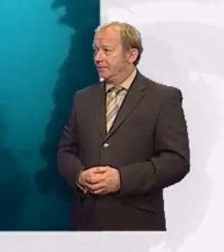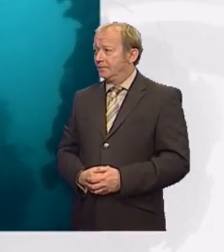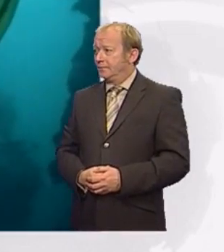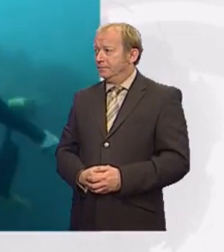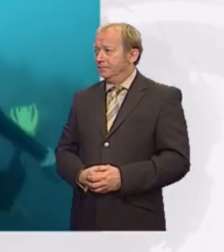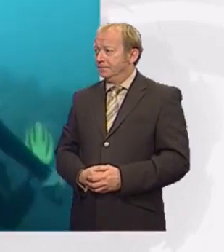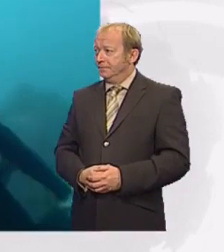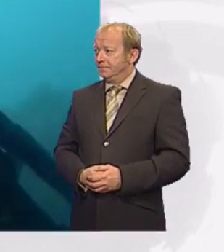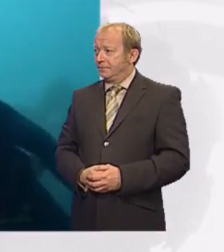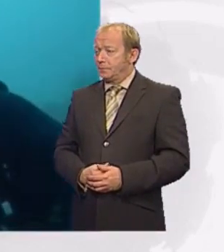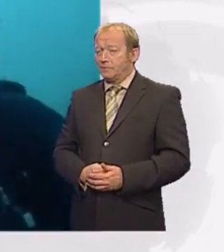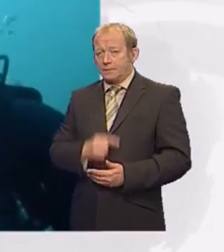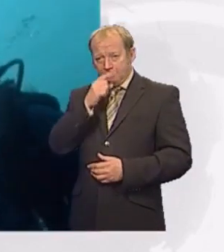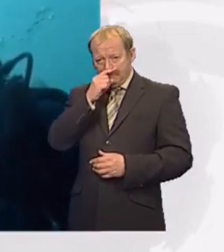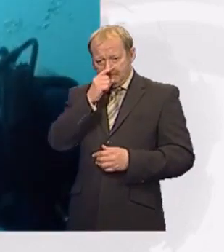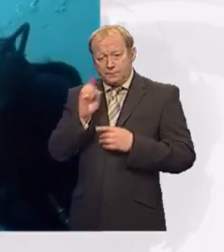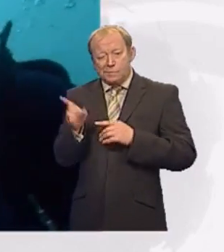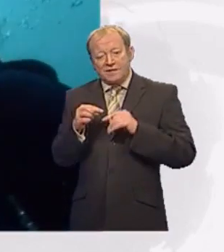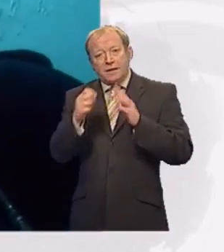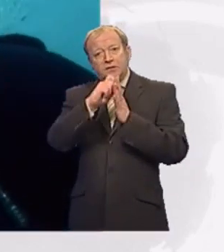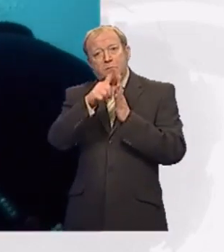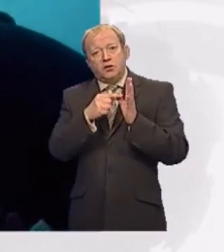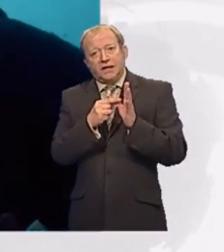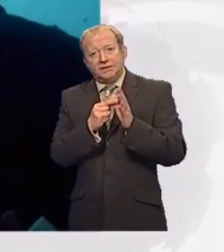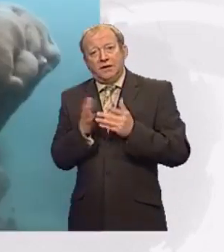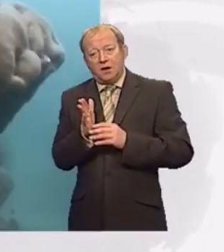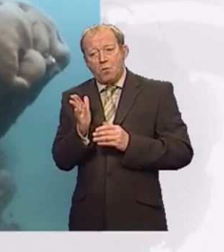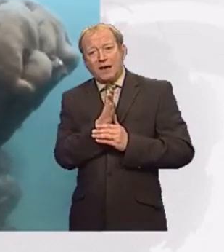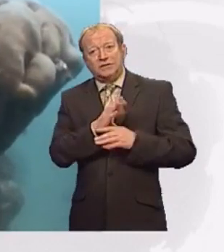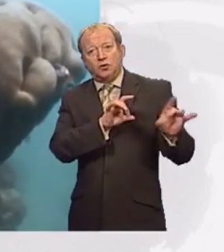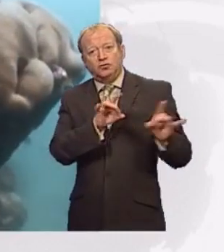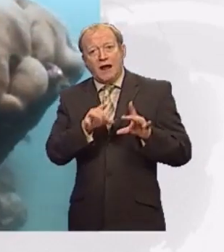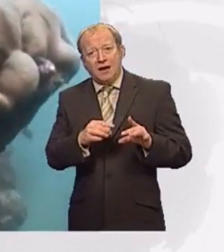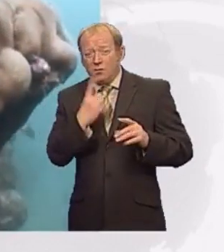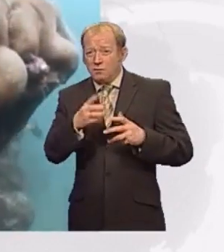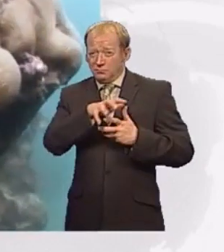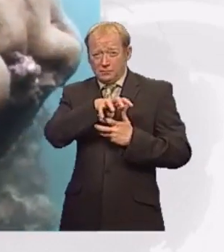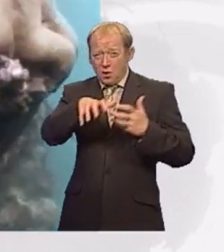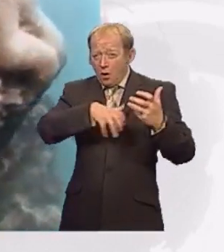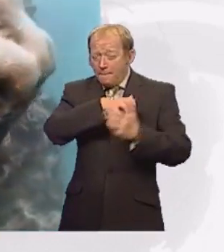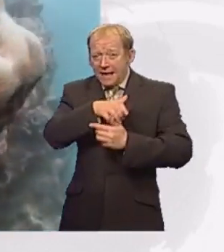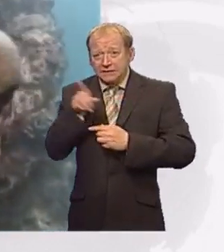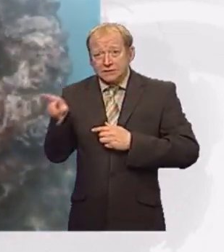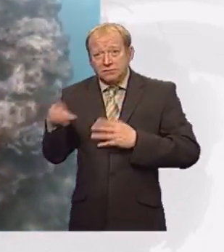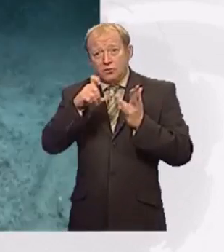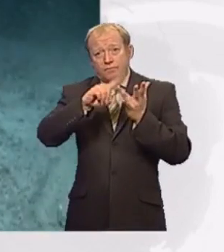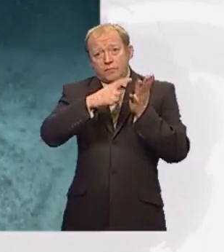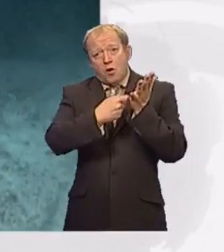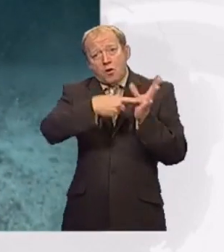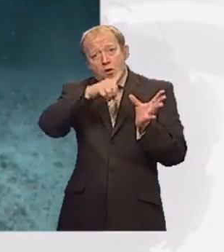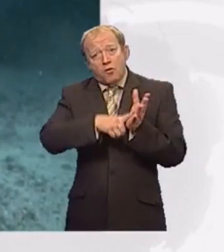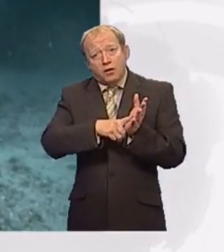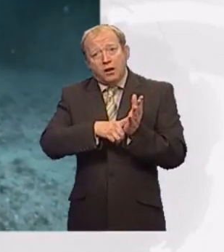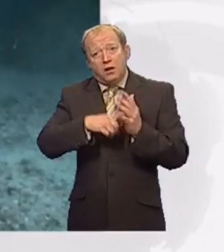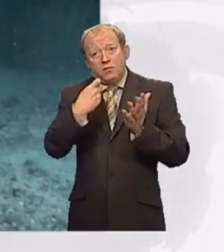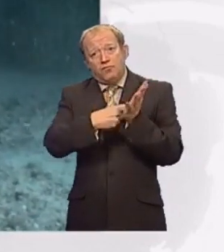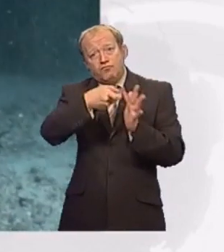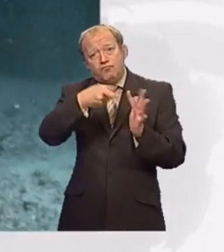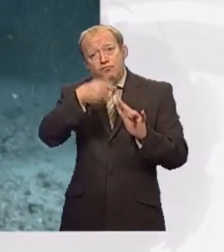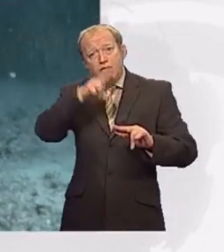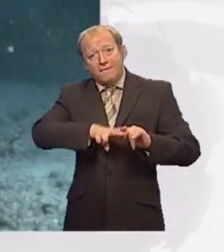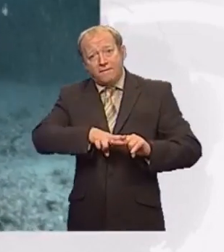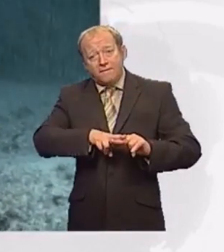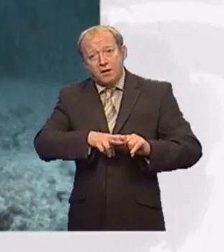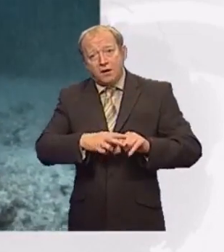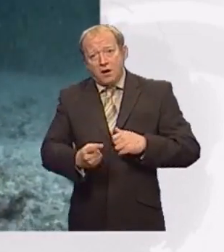This project off Western Australia looked at one of the most complex marine ecosystems, coral reefs. During the census, scientists found between